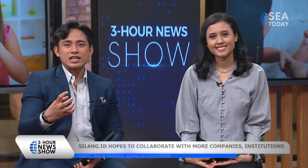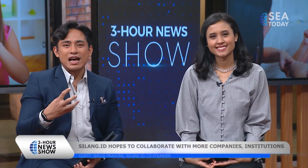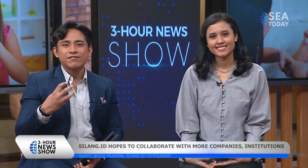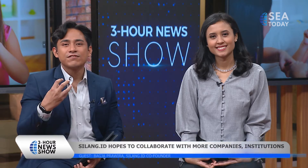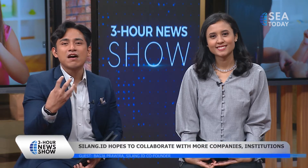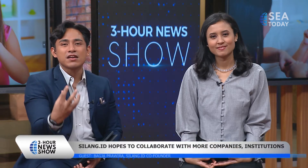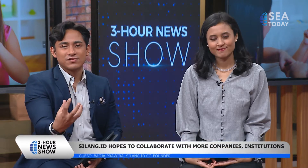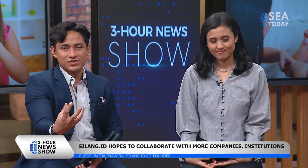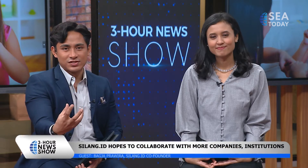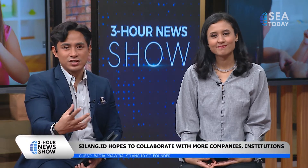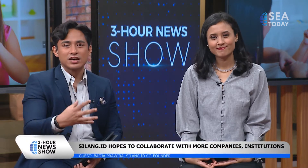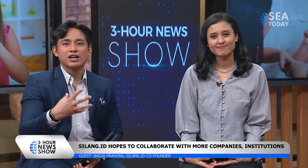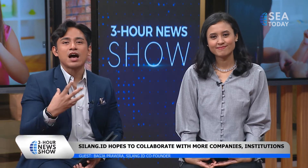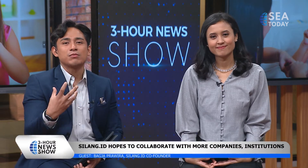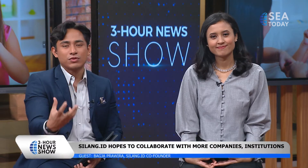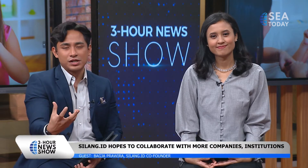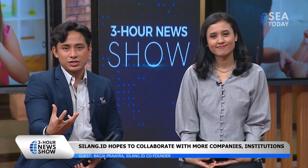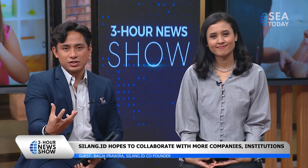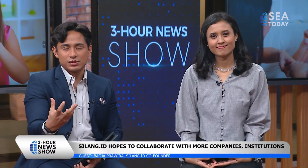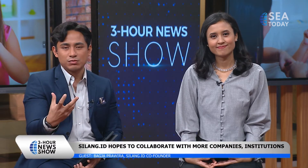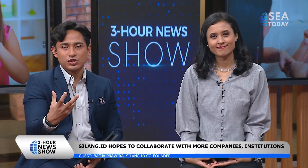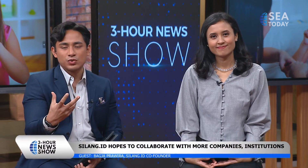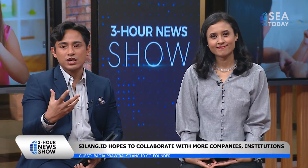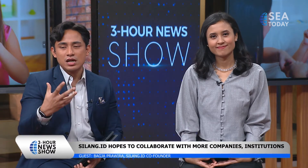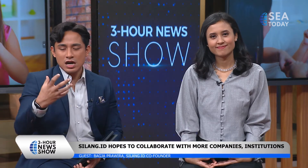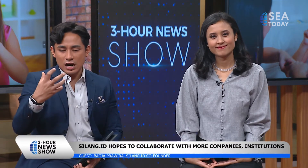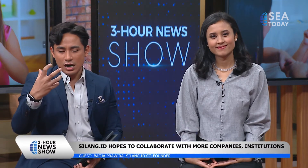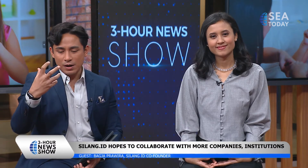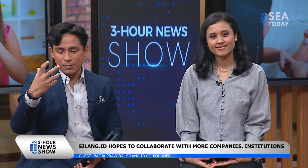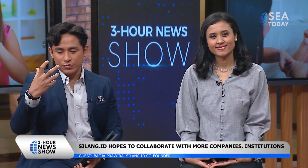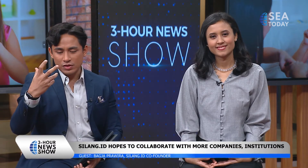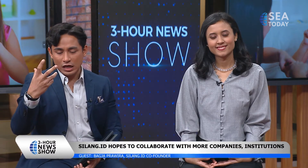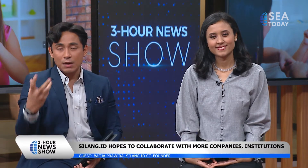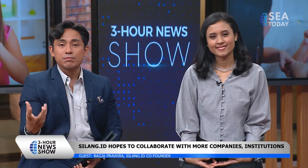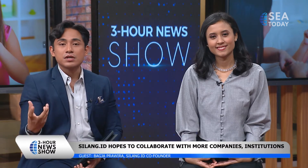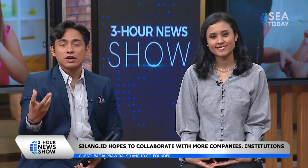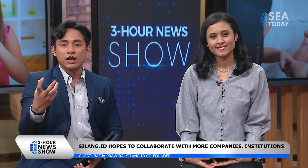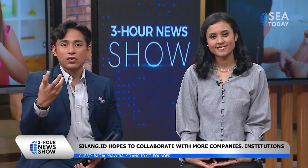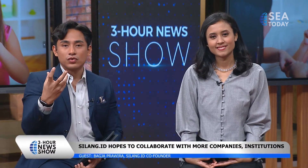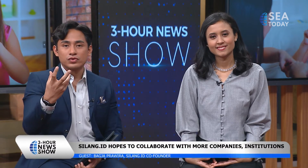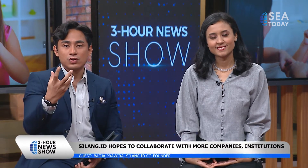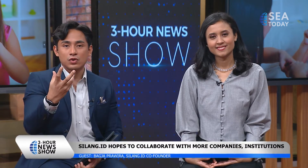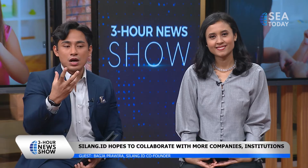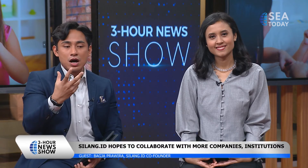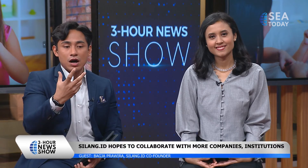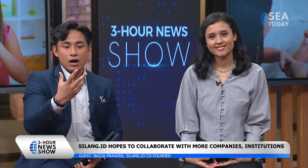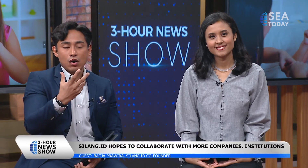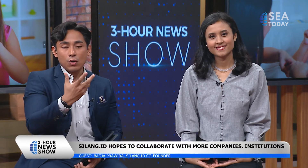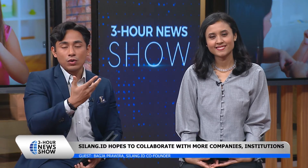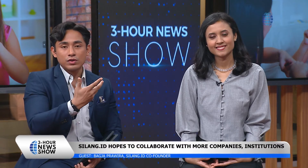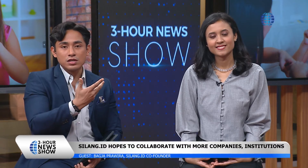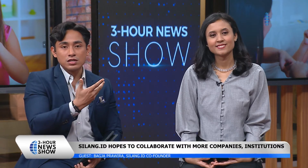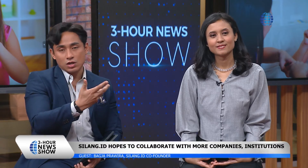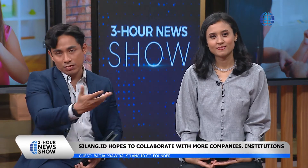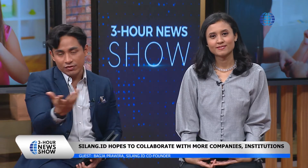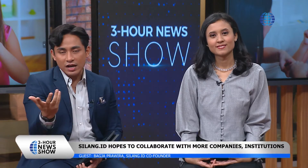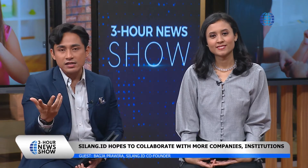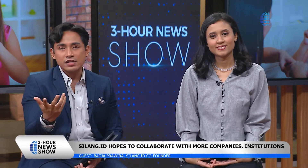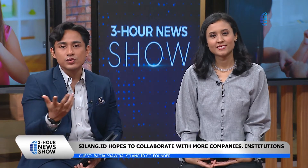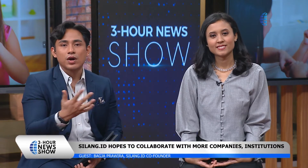advance the collaboration between um the company and also uh all the job providers as well